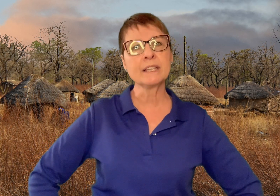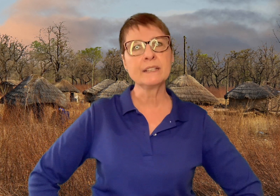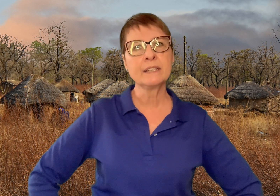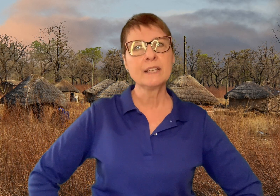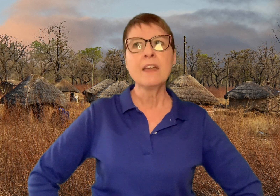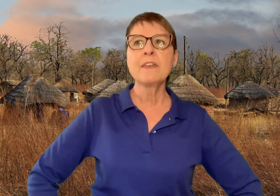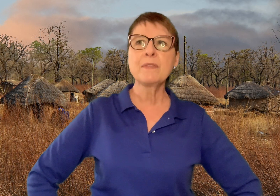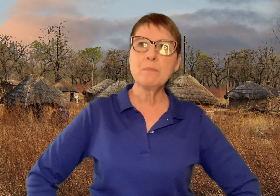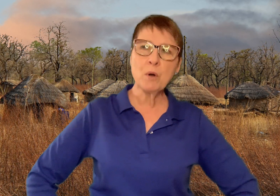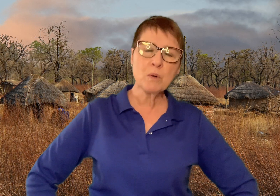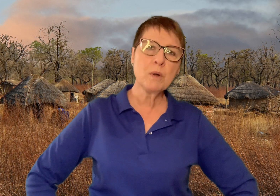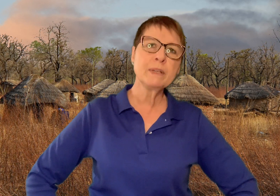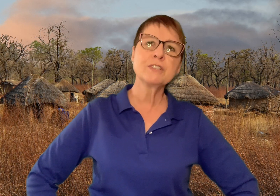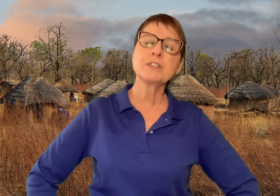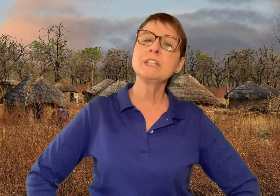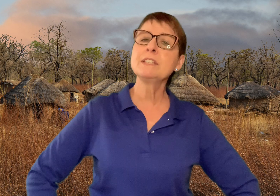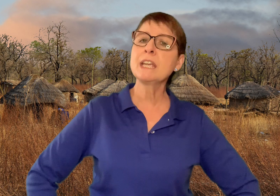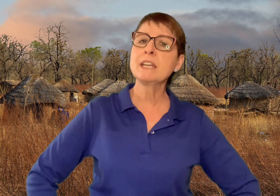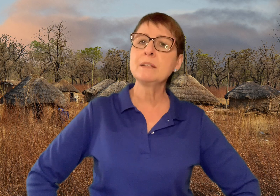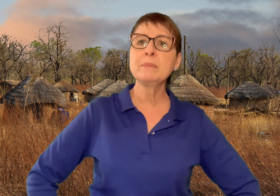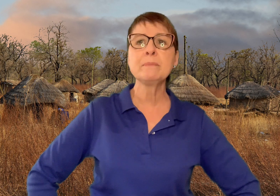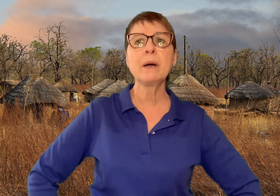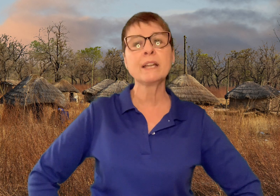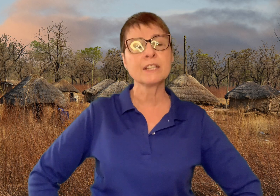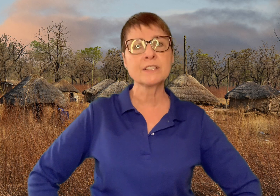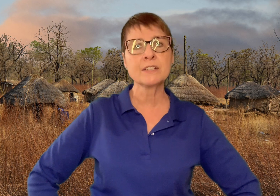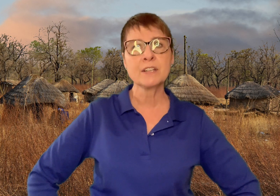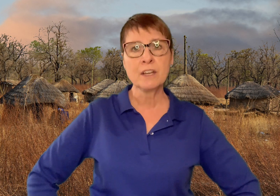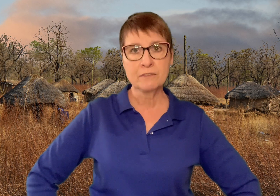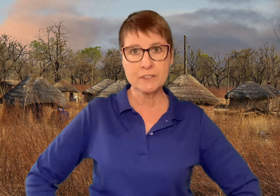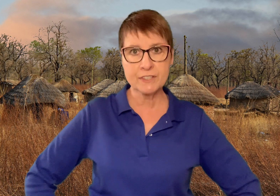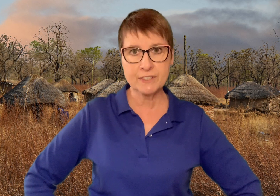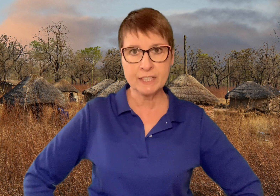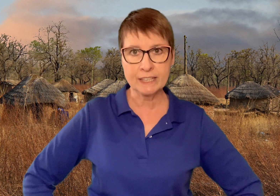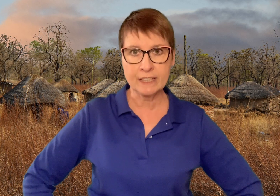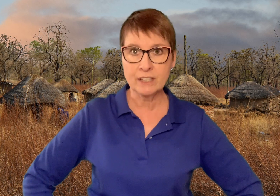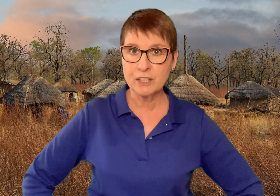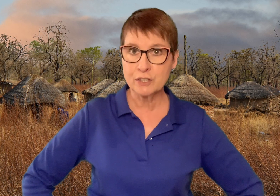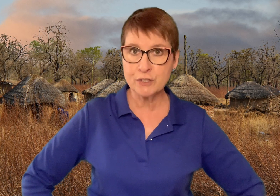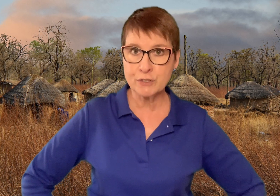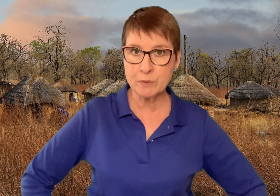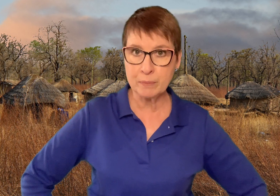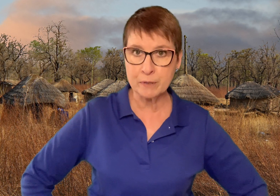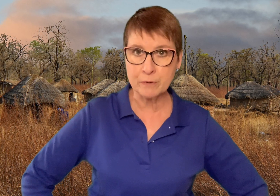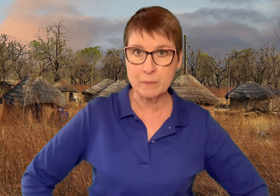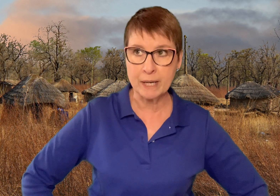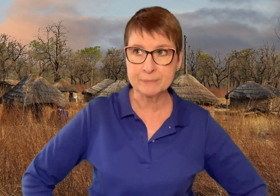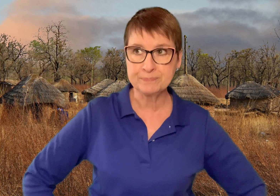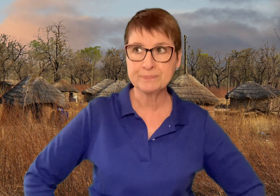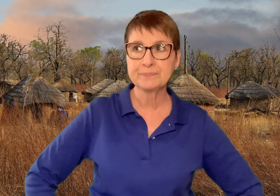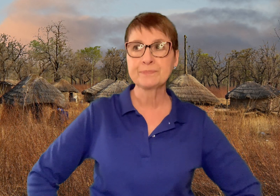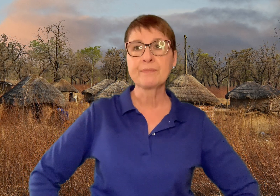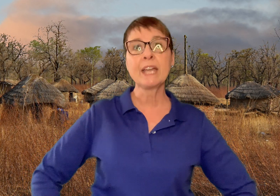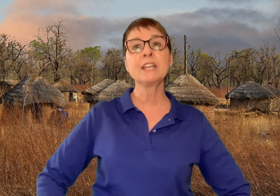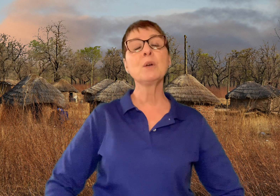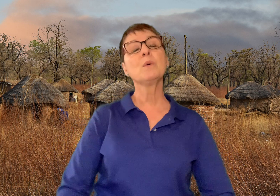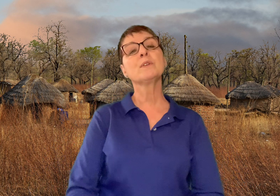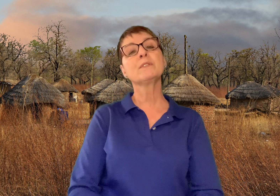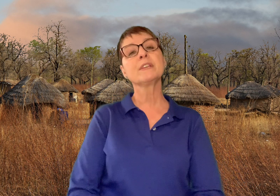that the poor woman should indeed be punished for stealing soup aroma. And, he ordered the